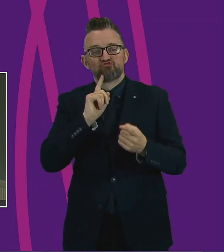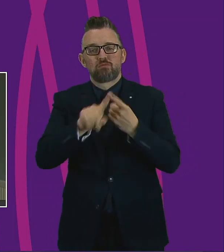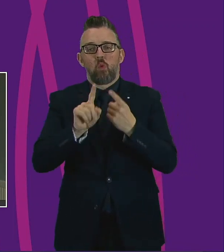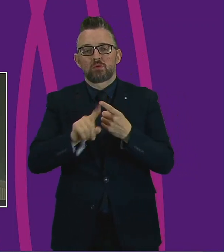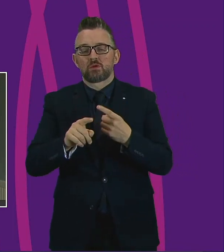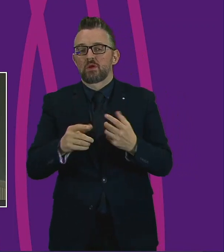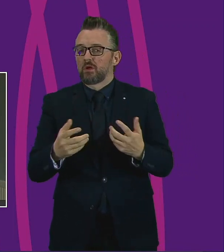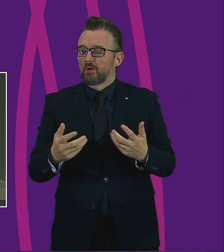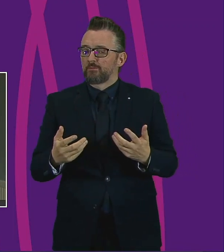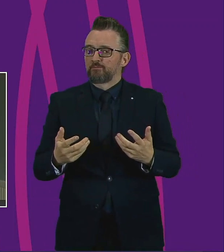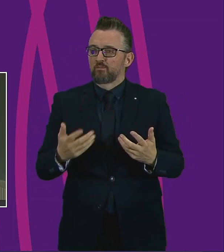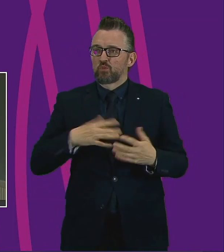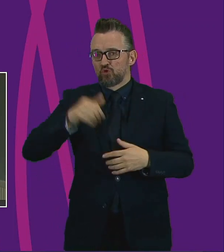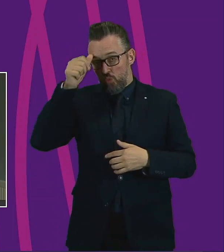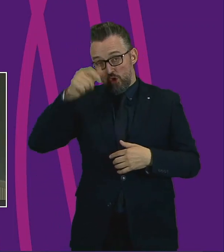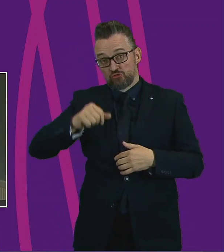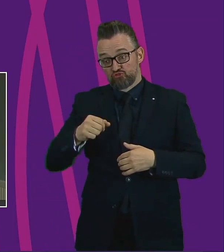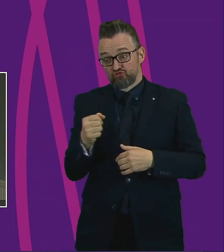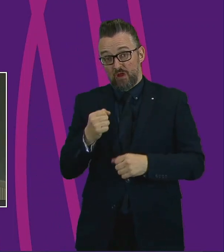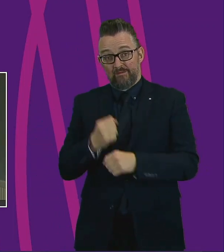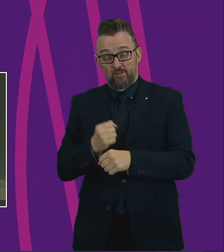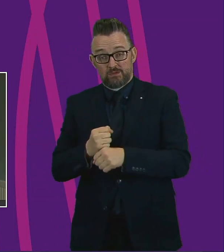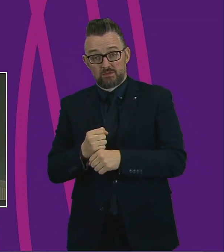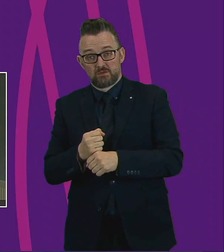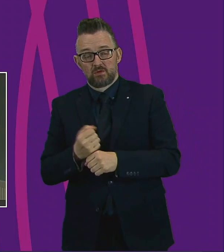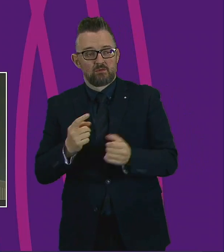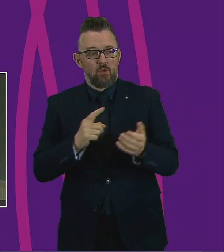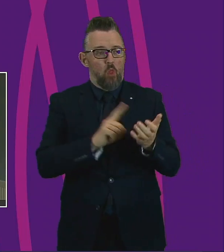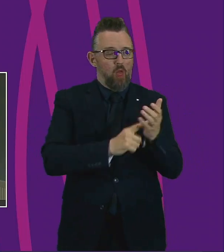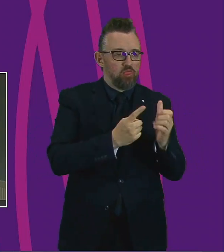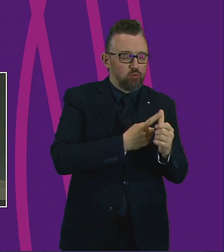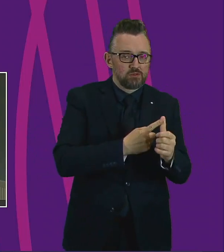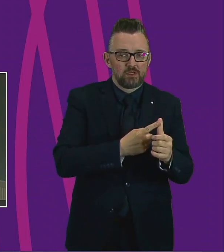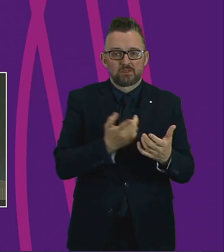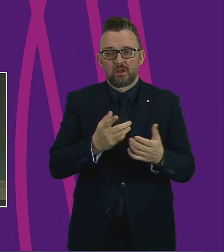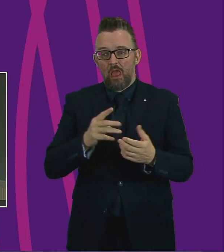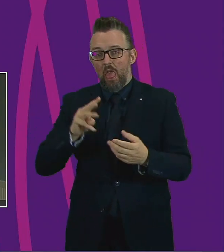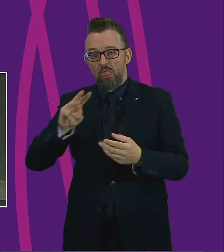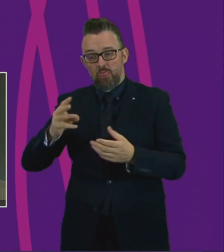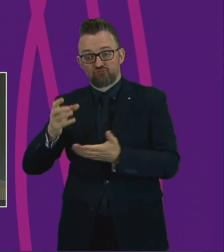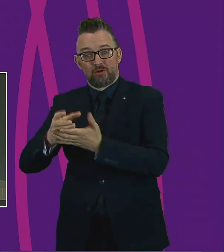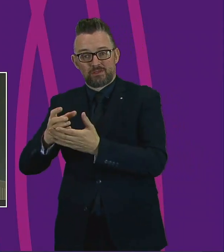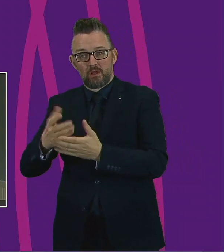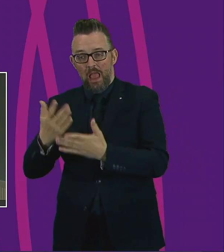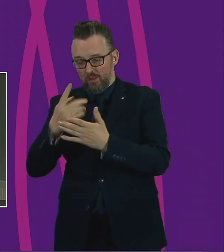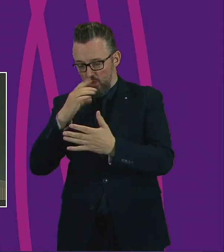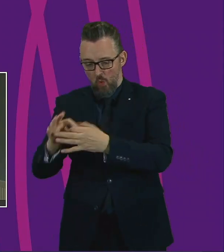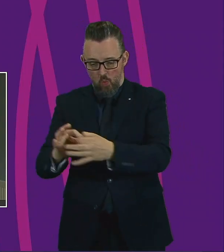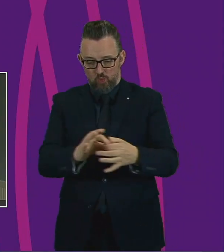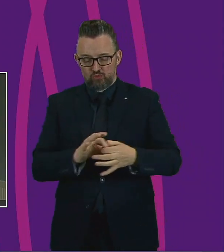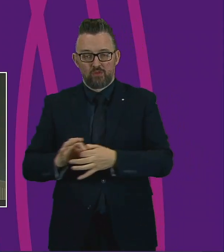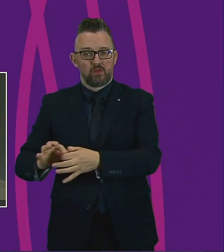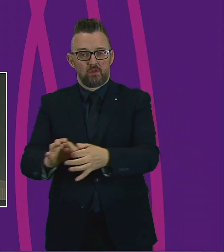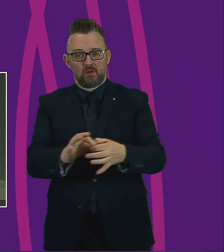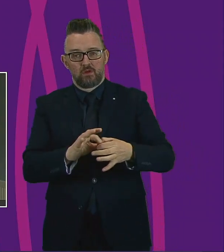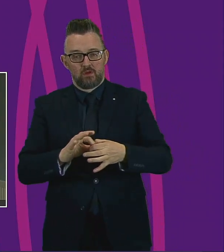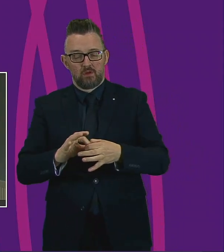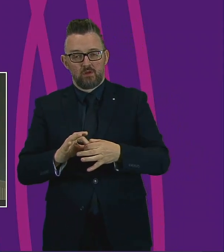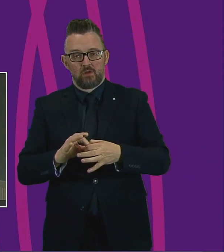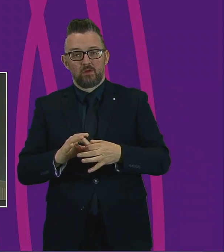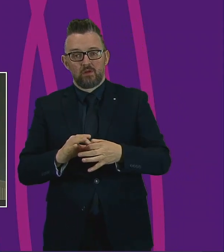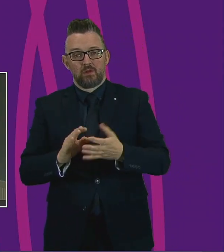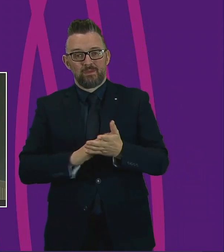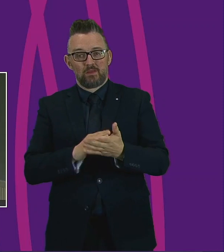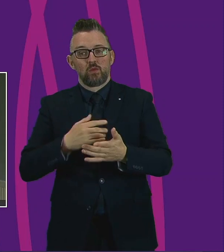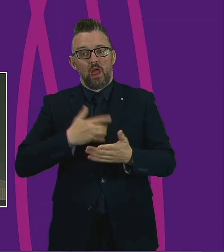can the Scottish Government, local authorities and the third sector work together on this so that we have